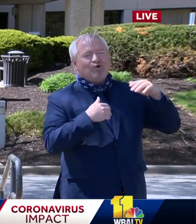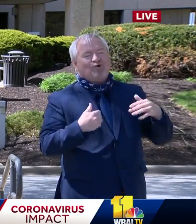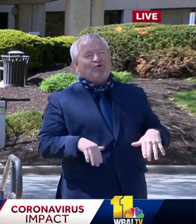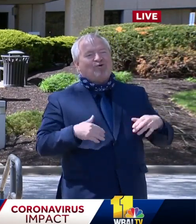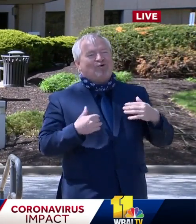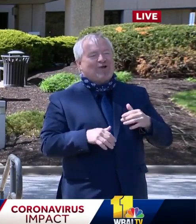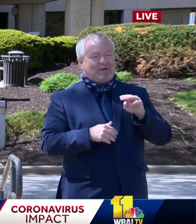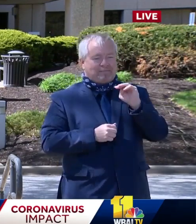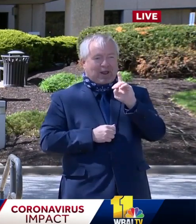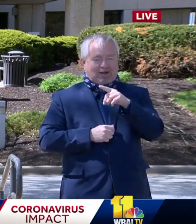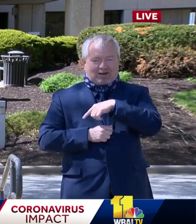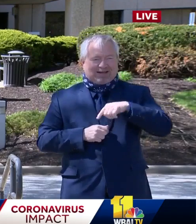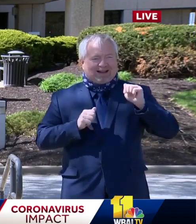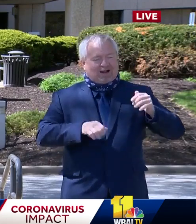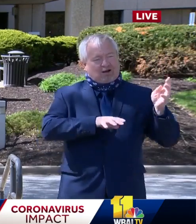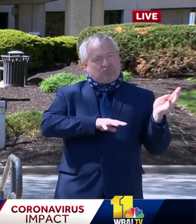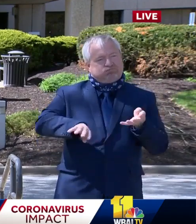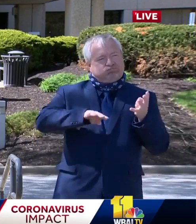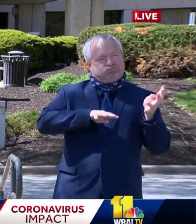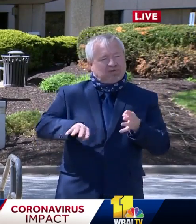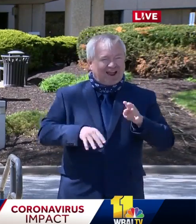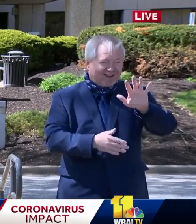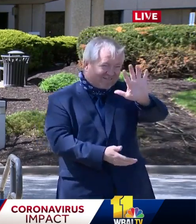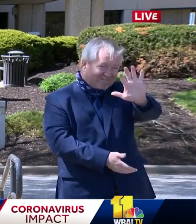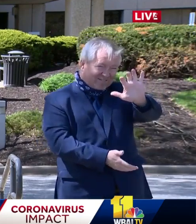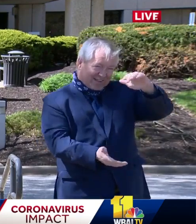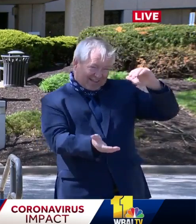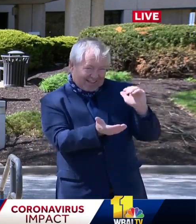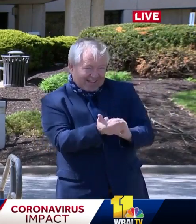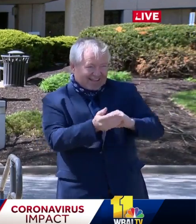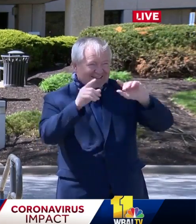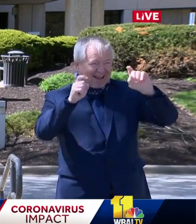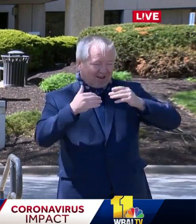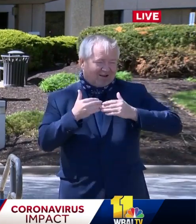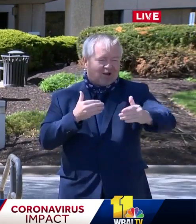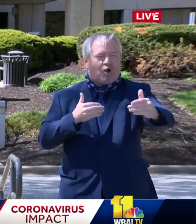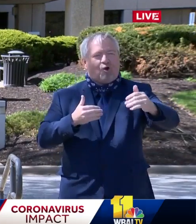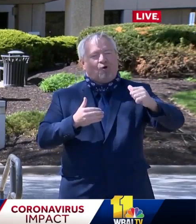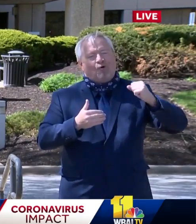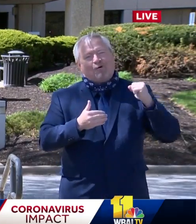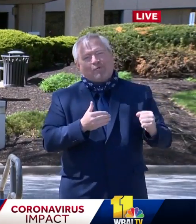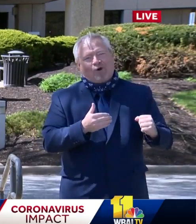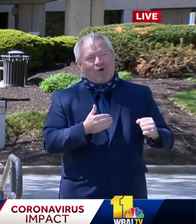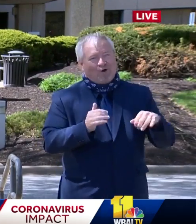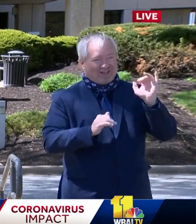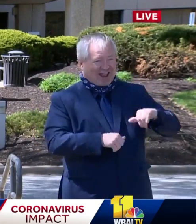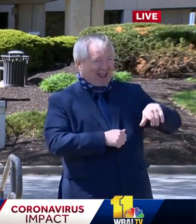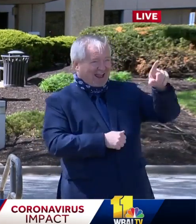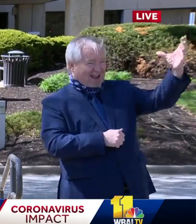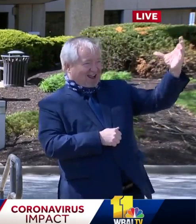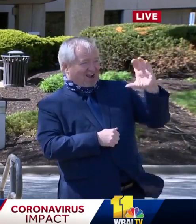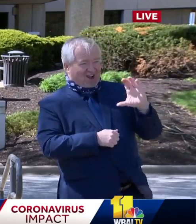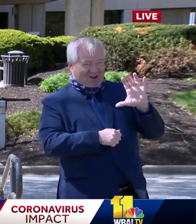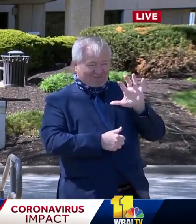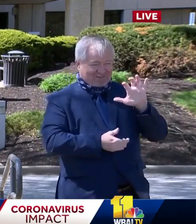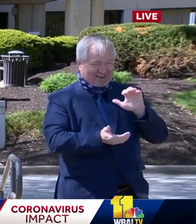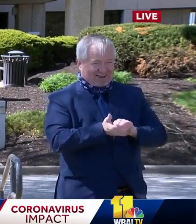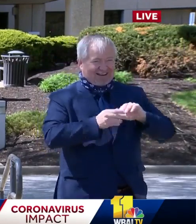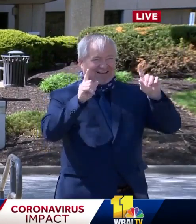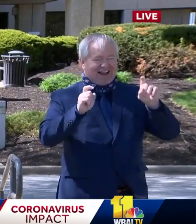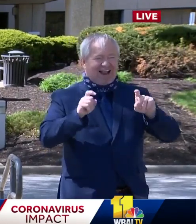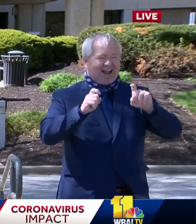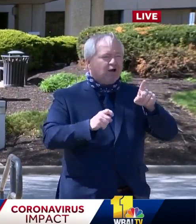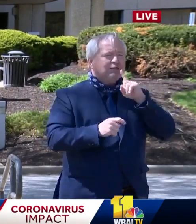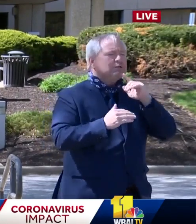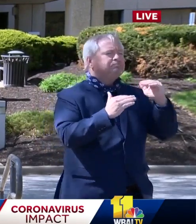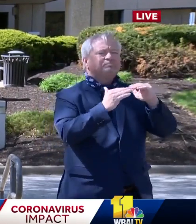million coronavirus tests. This 500,000 test capacity is equal to the total amount